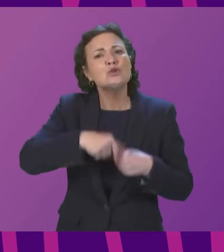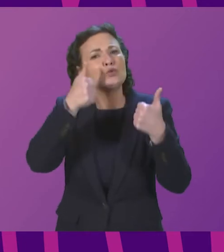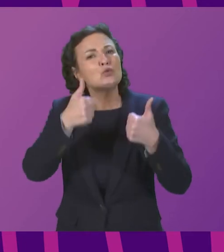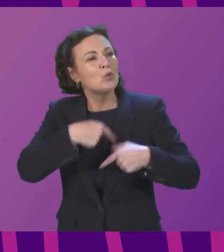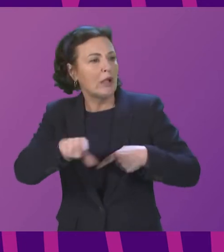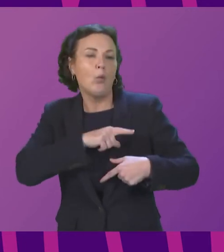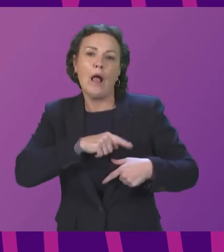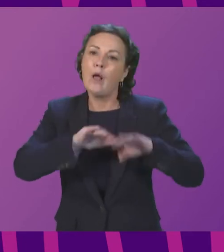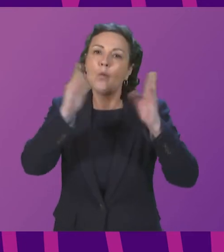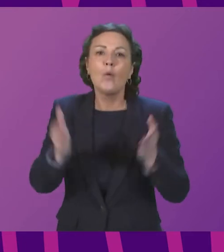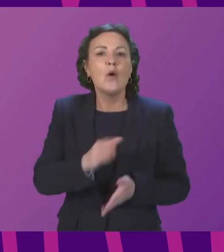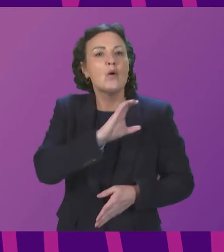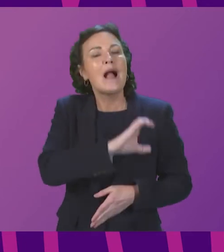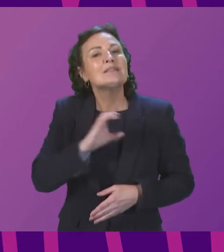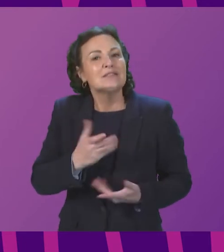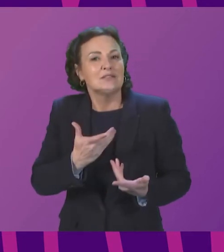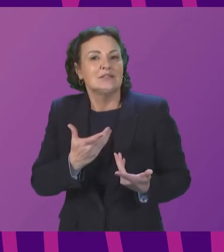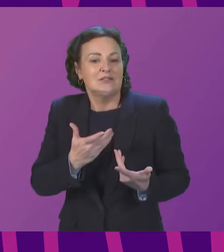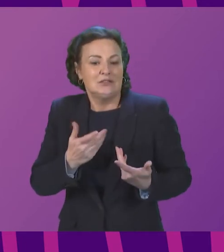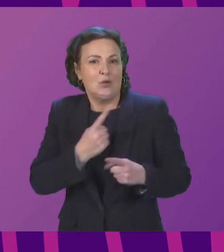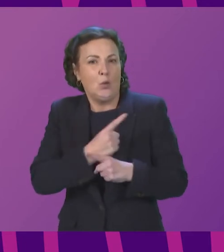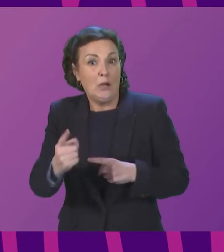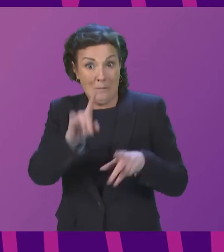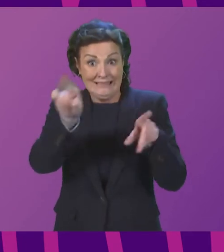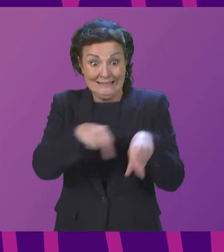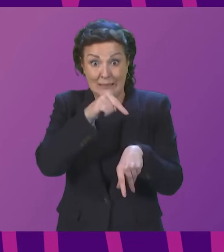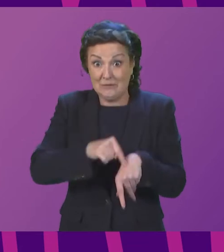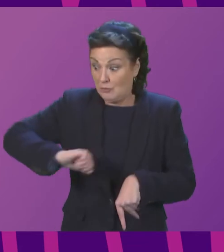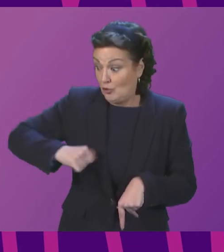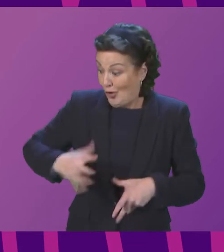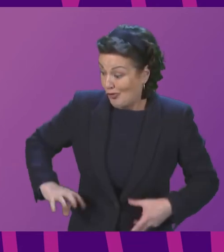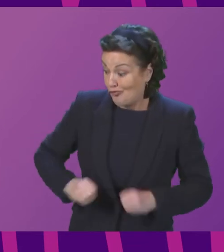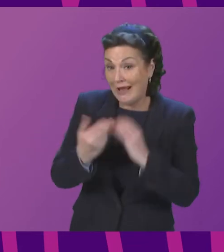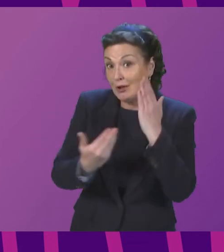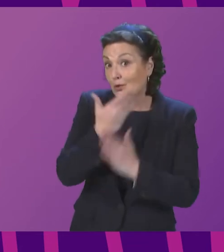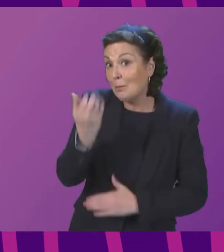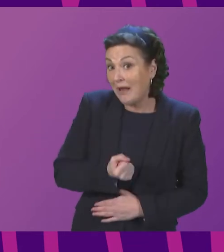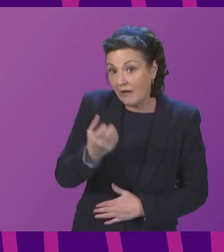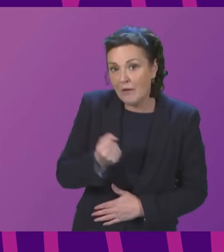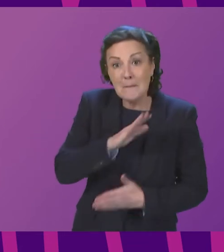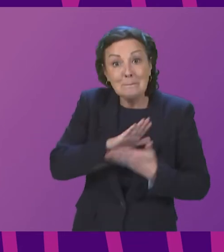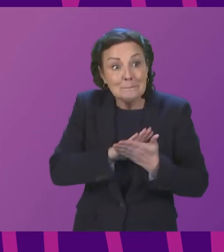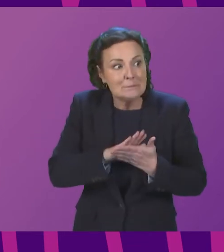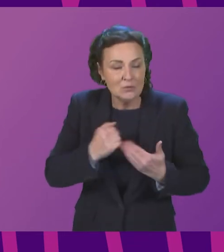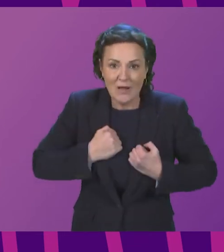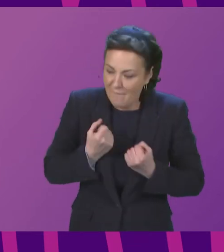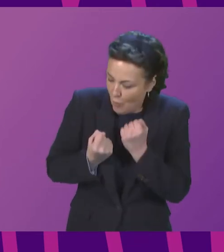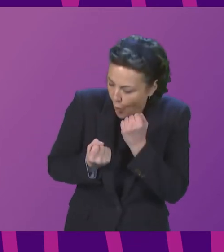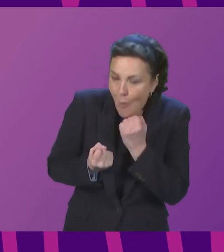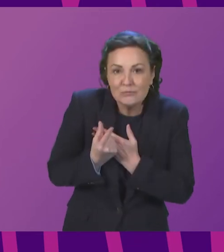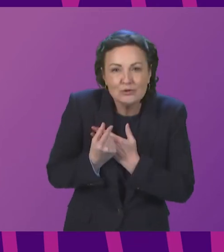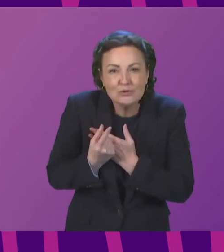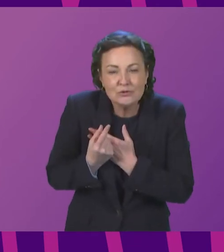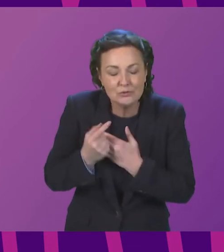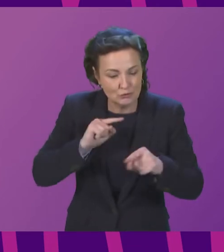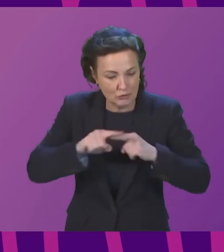process of designing what this benefit will look like in Scotland, it is an opportunity to understand amongst the